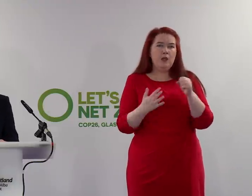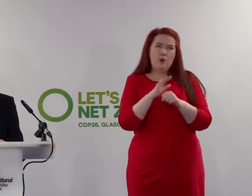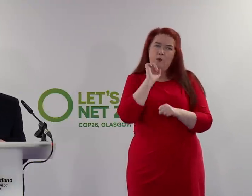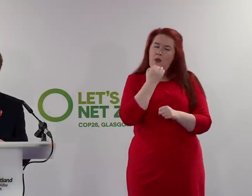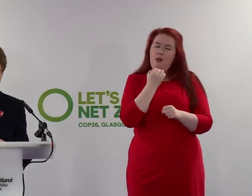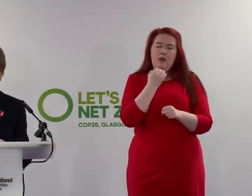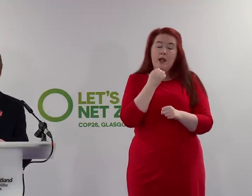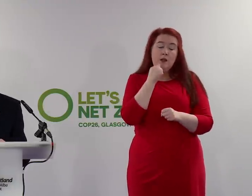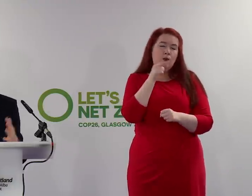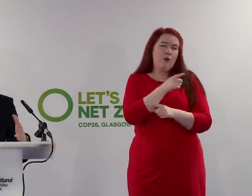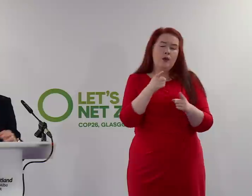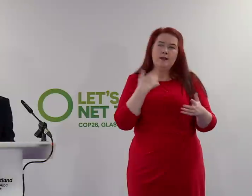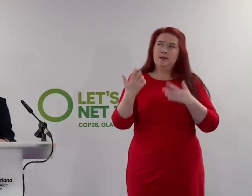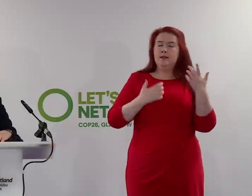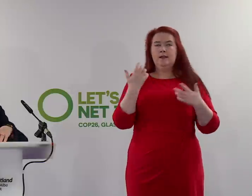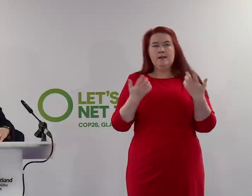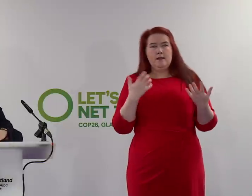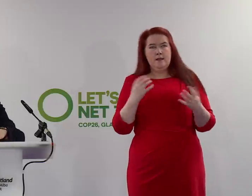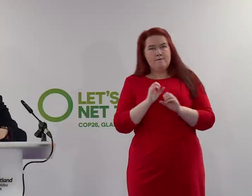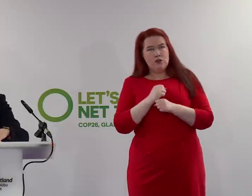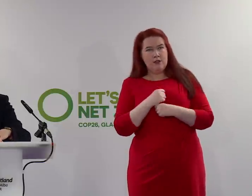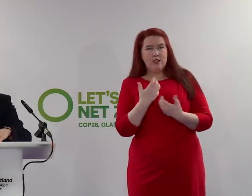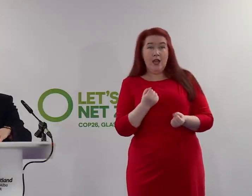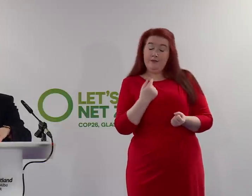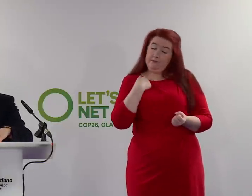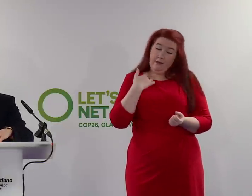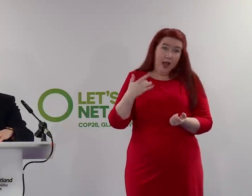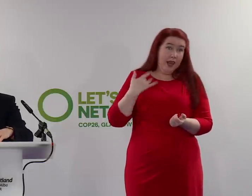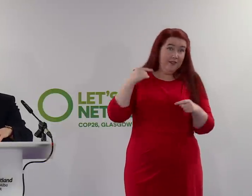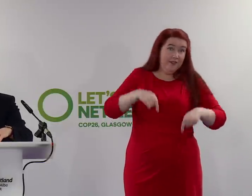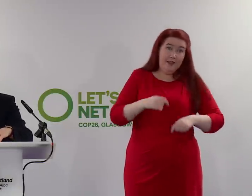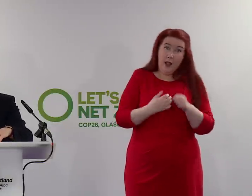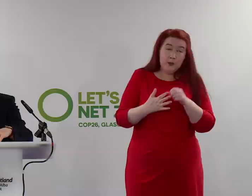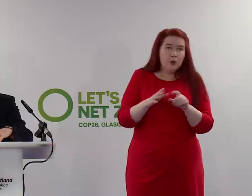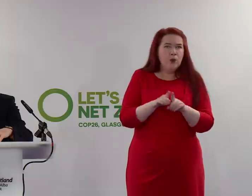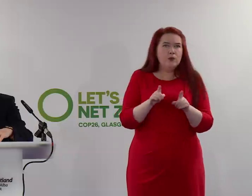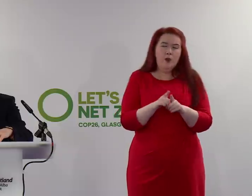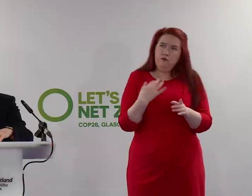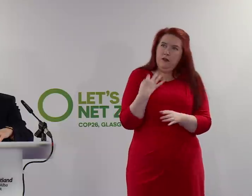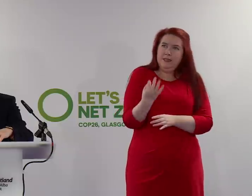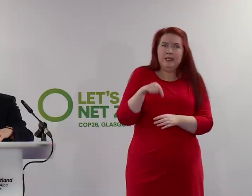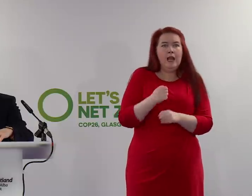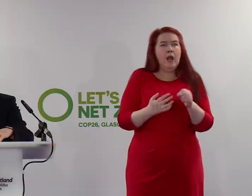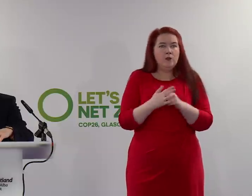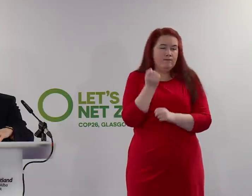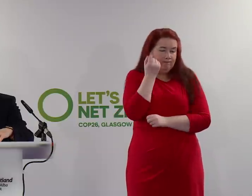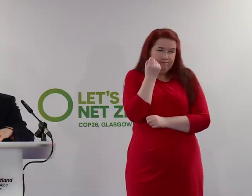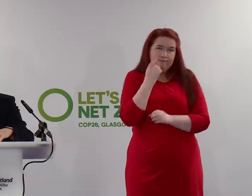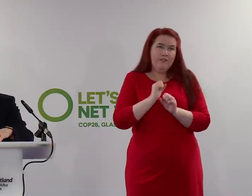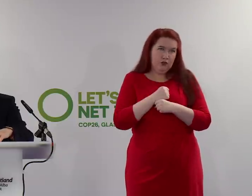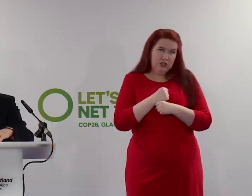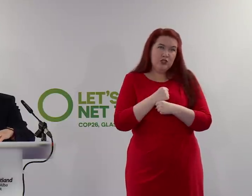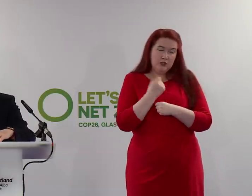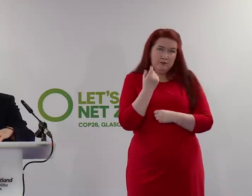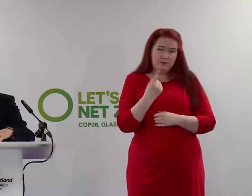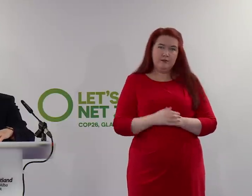cause frustration. I do understand that I'm both a resident of and a representative of this city. I don't expect